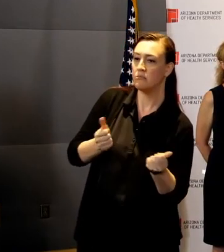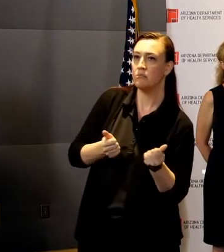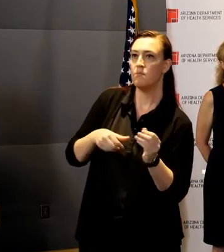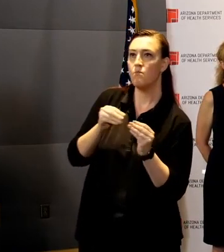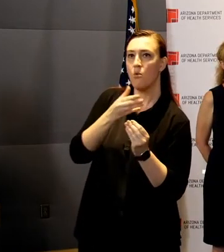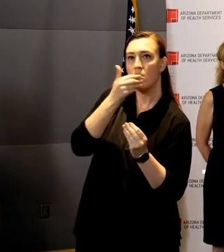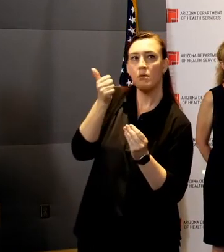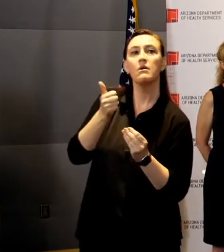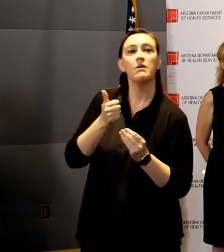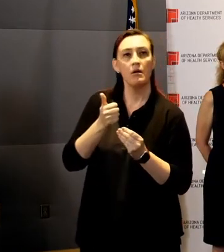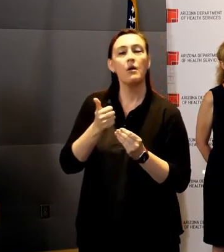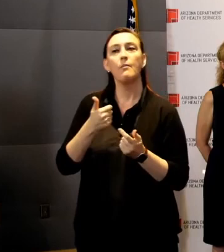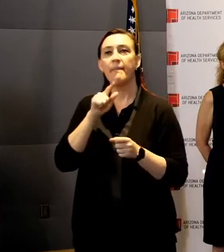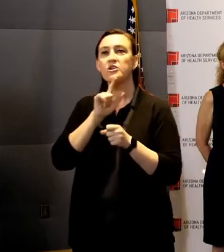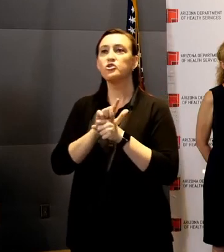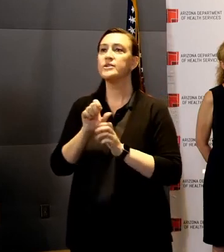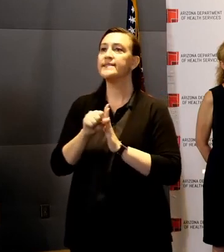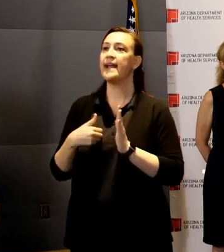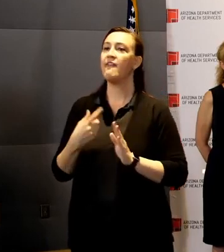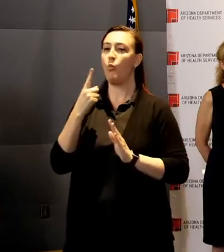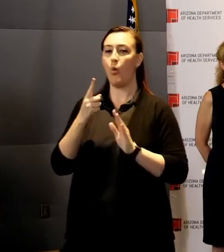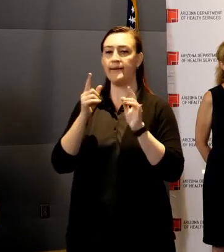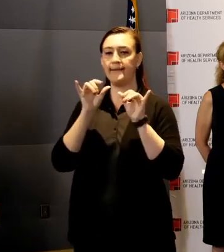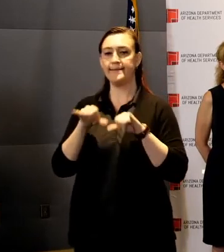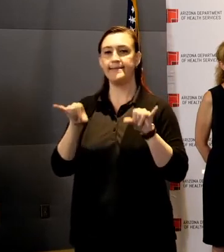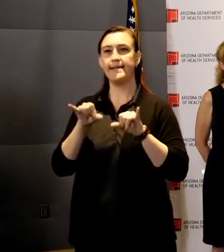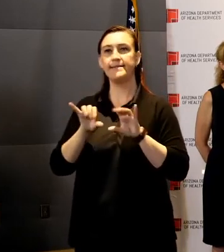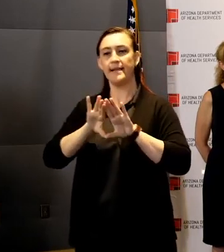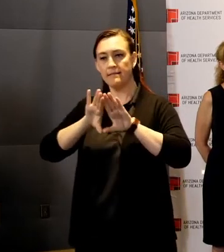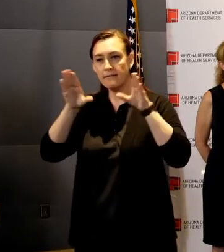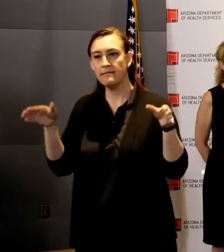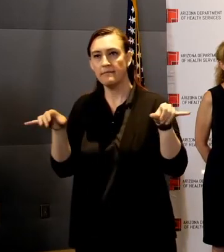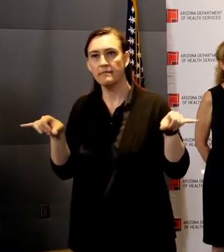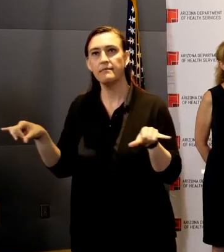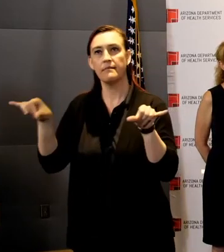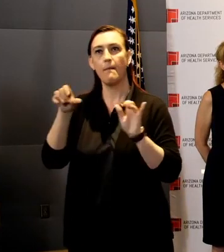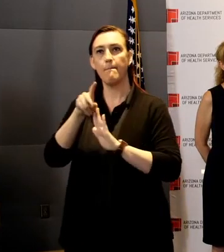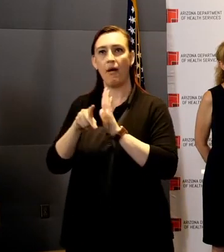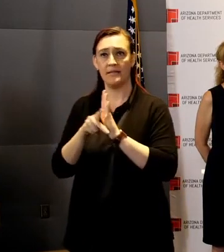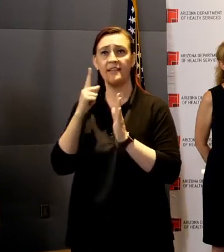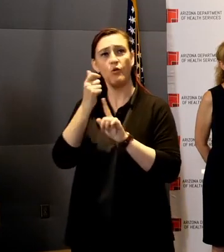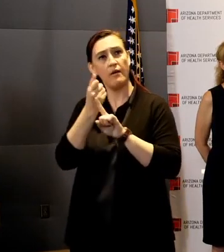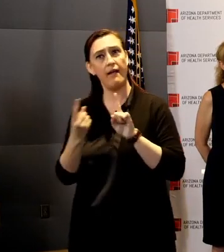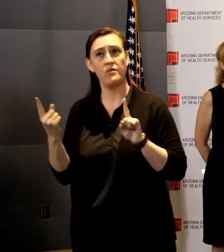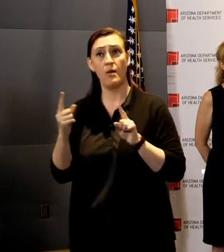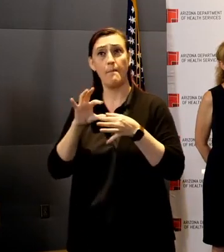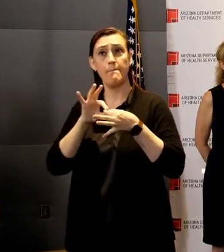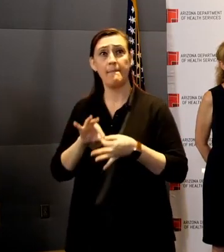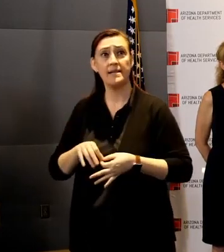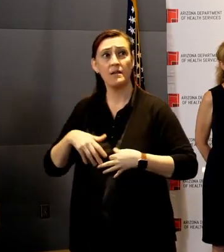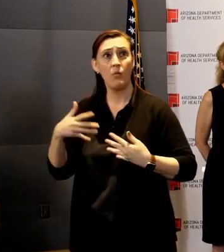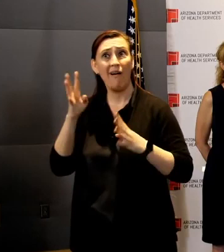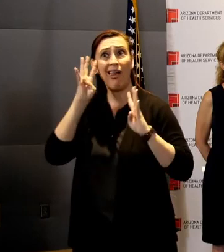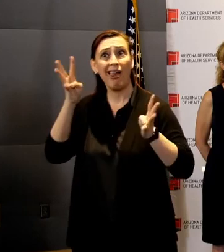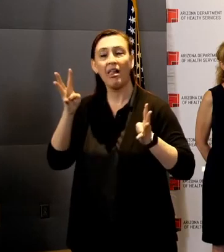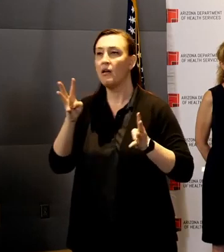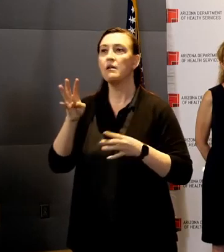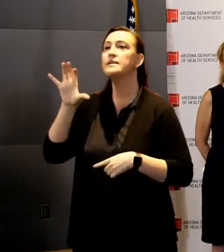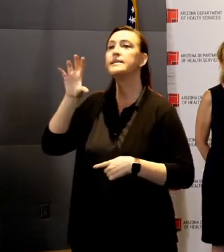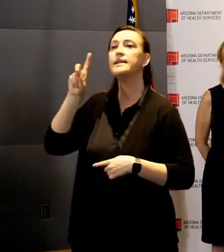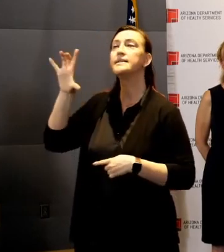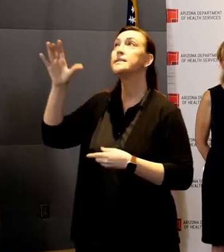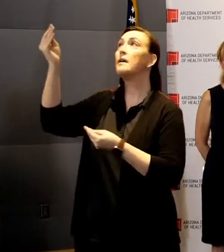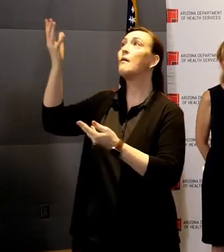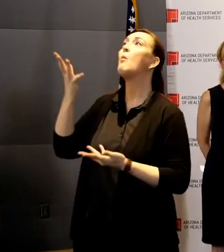that the state has one consistent overarching policy that is based on CDC and public health guidance